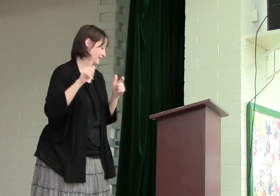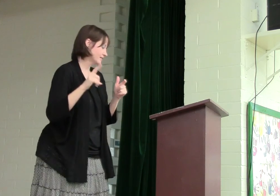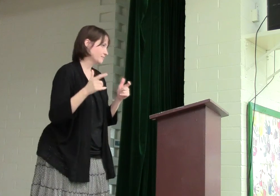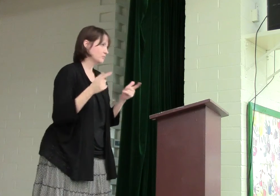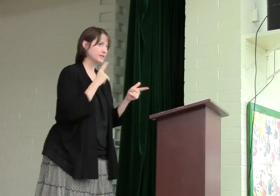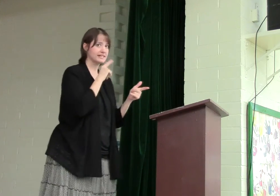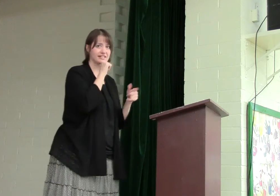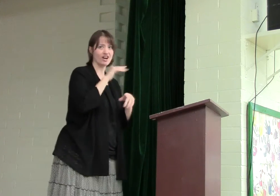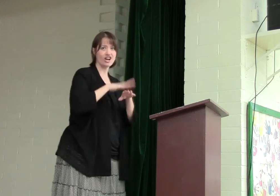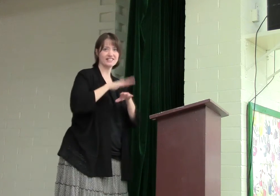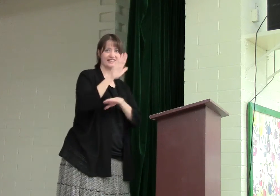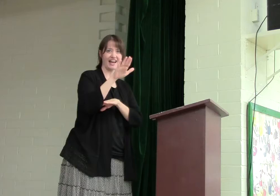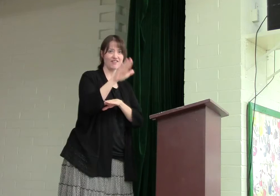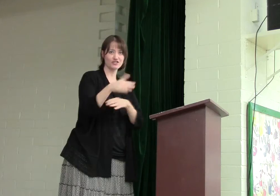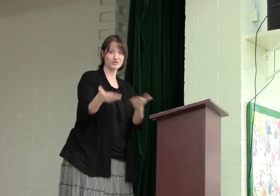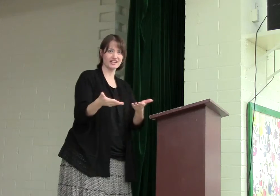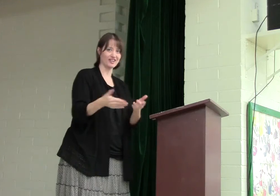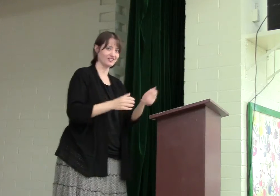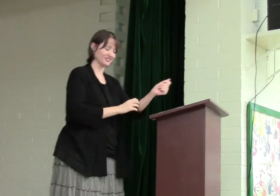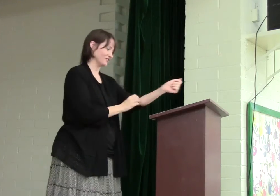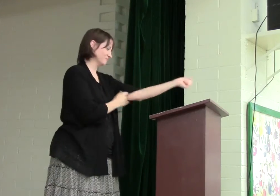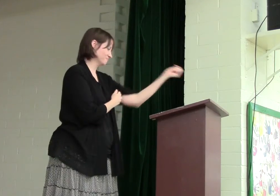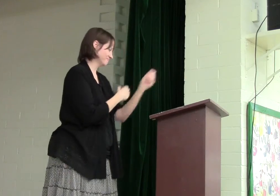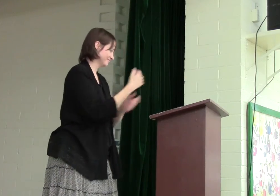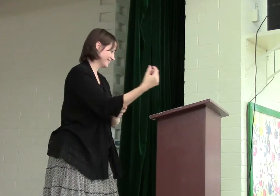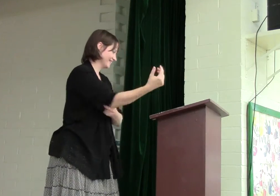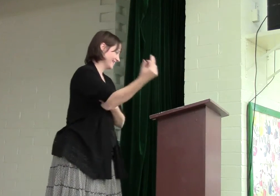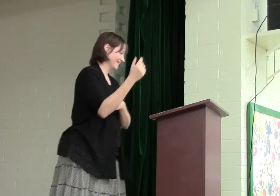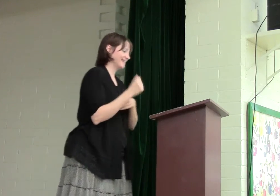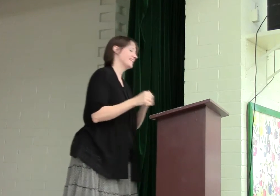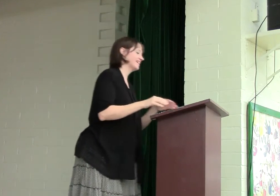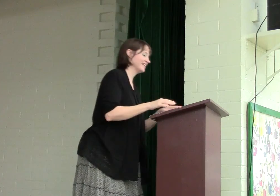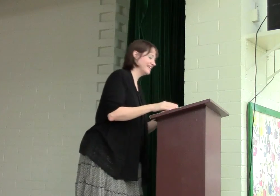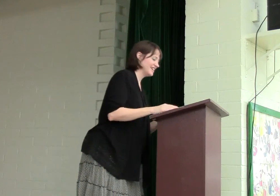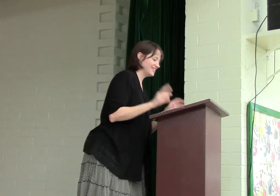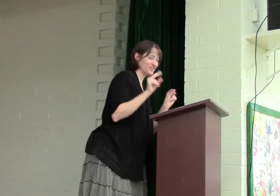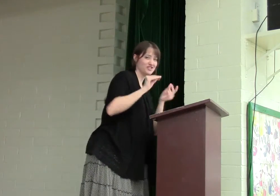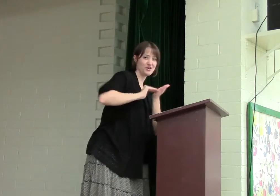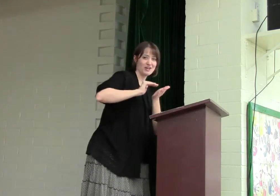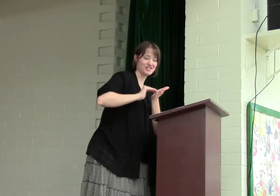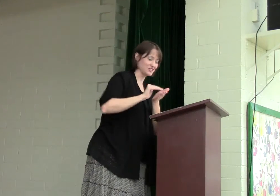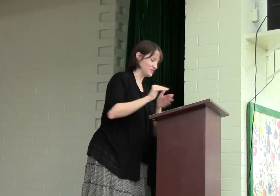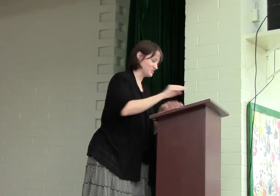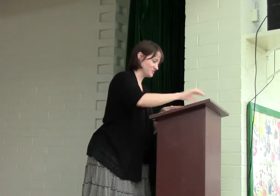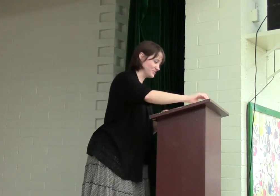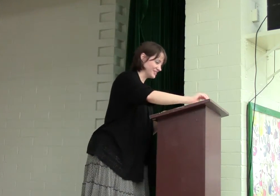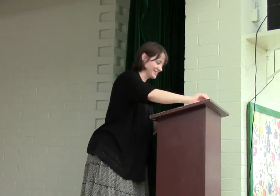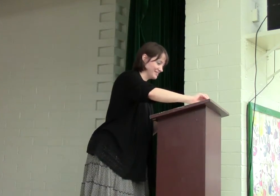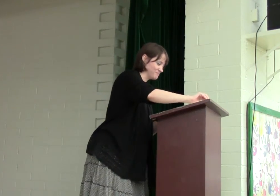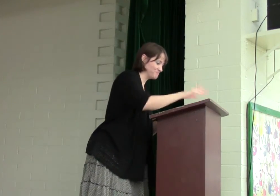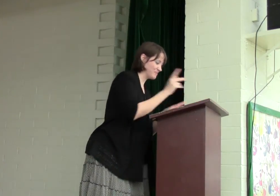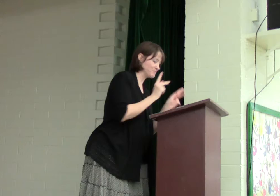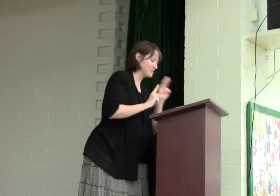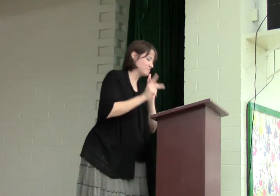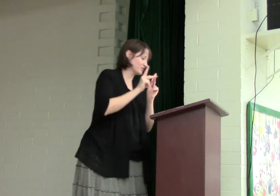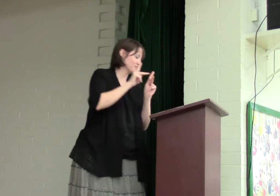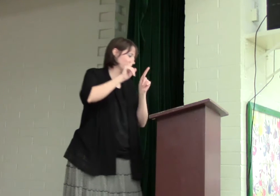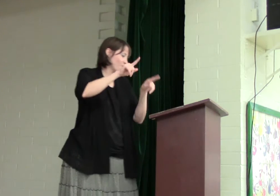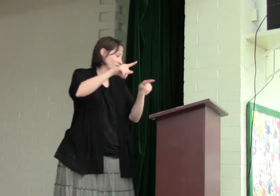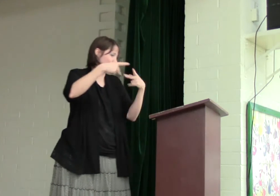But really, it's not on until the afternoon here, so there's no excuse. I mean, people are going to